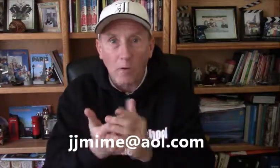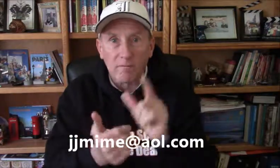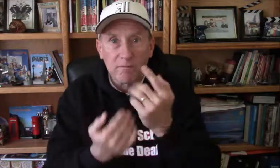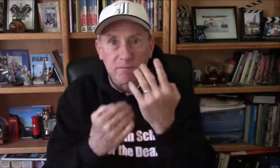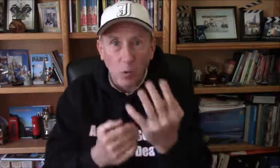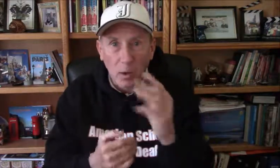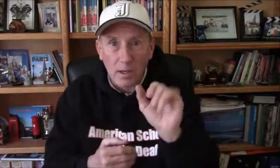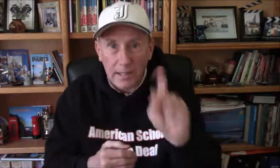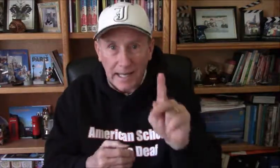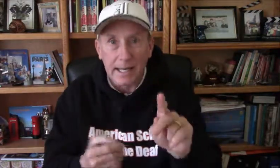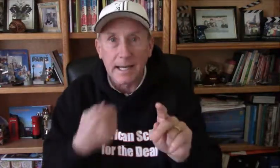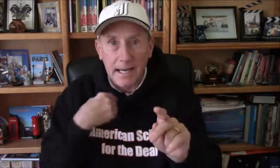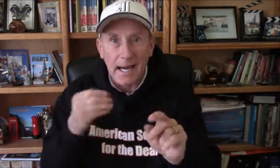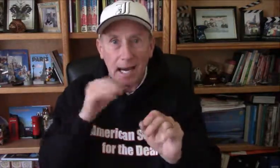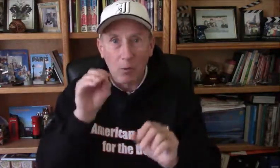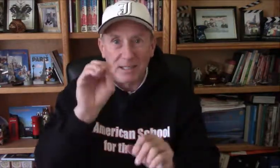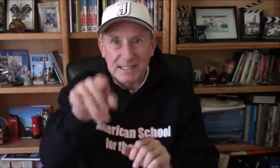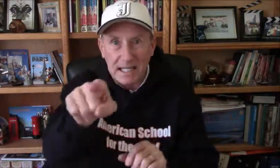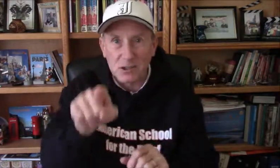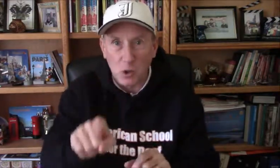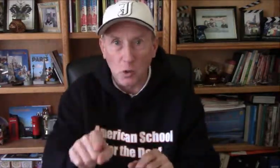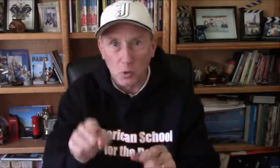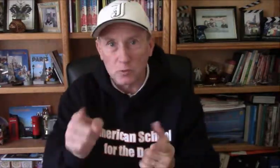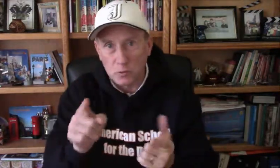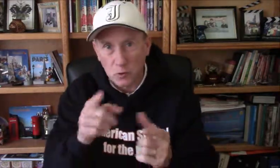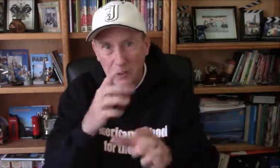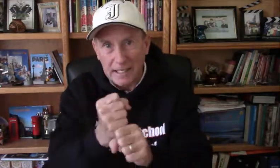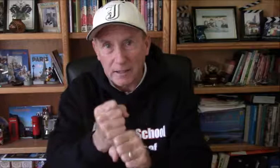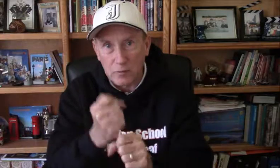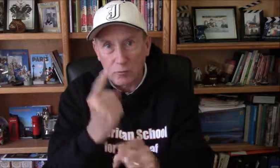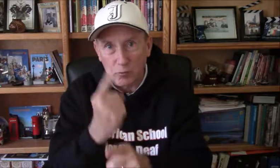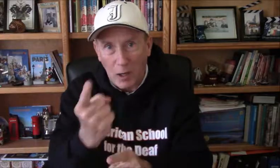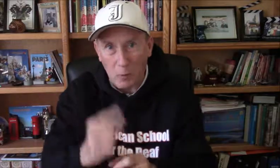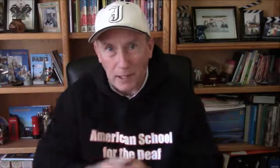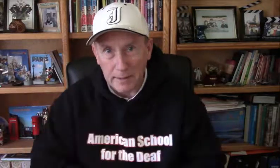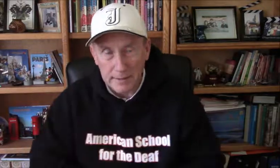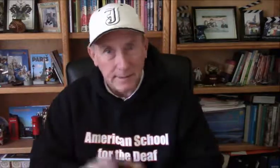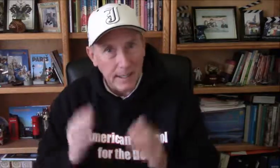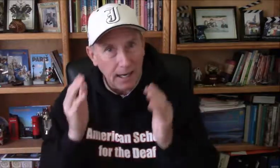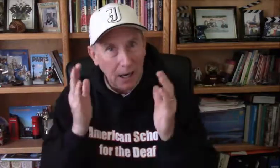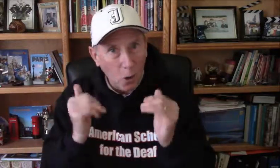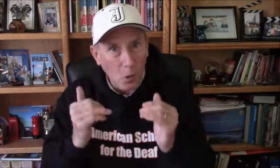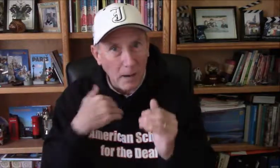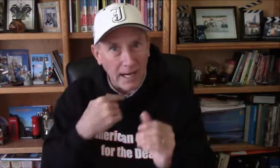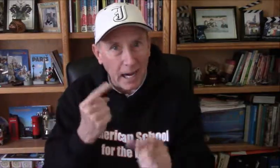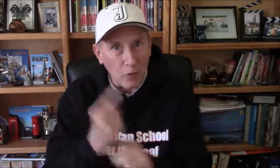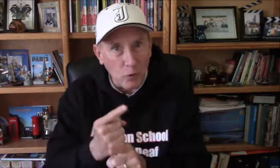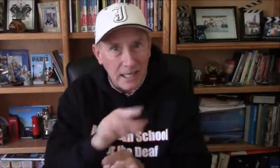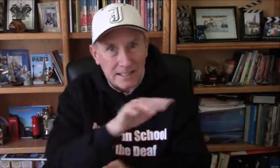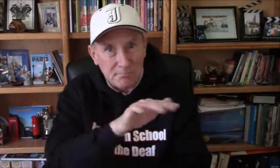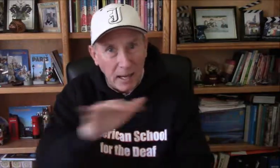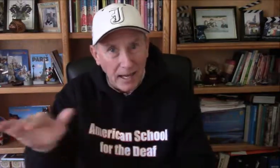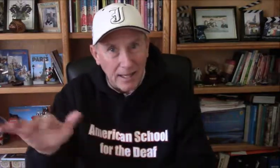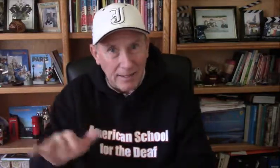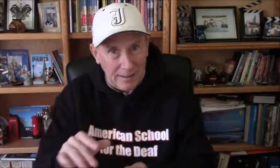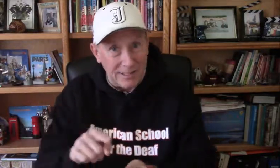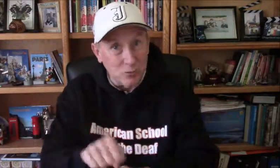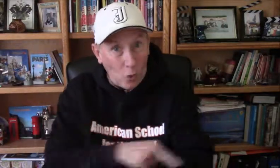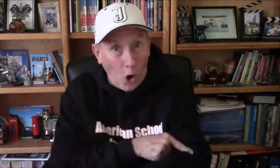four links. I will send it to you so you get the right one. Hope I got the right spelling. Go